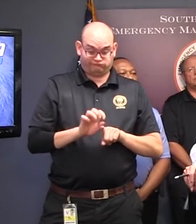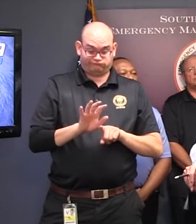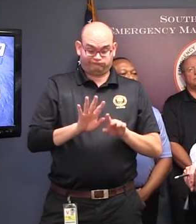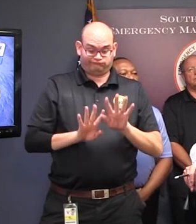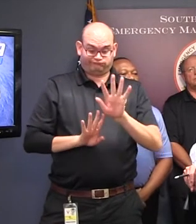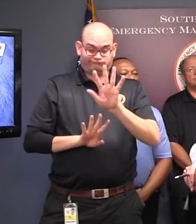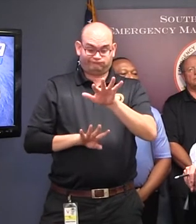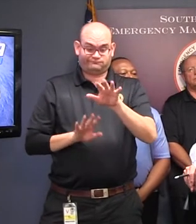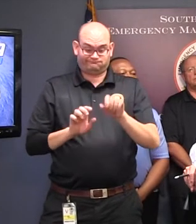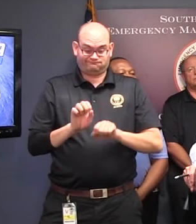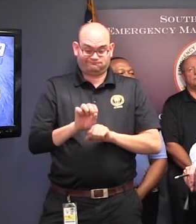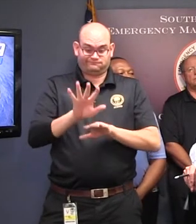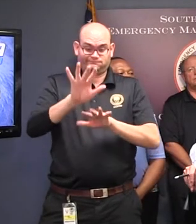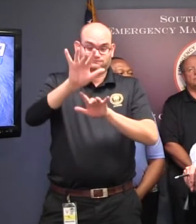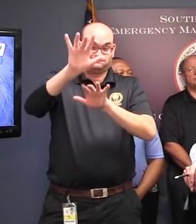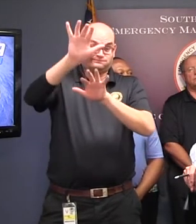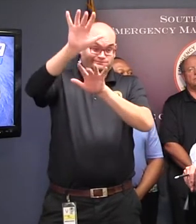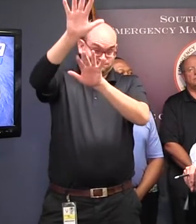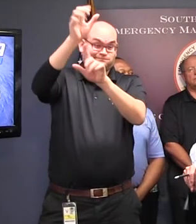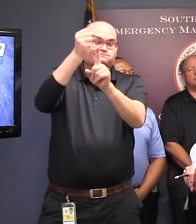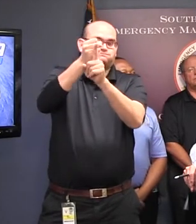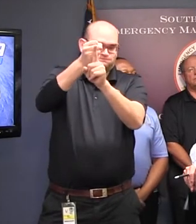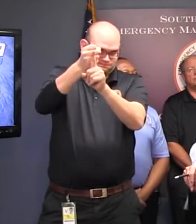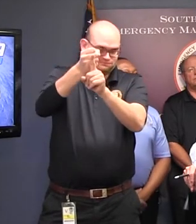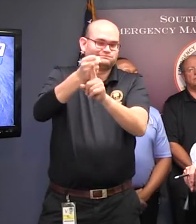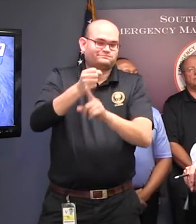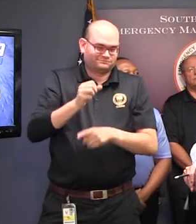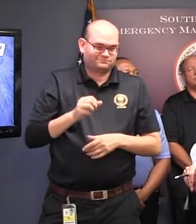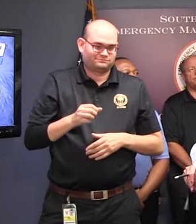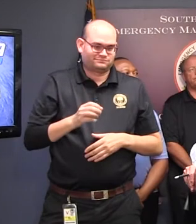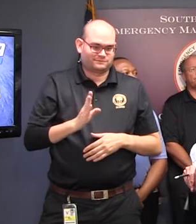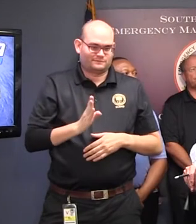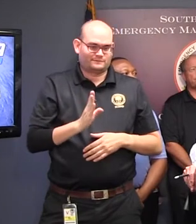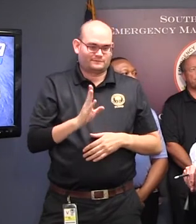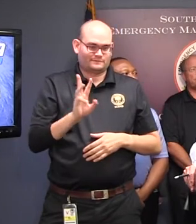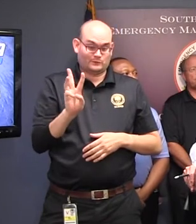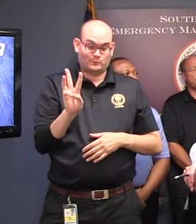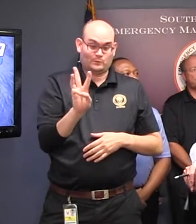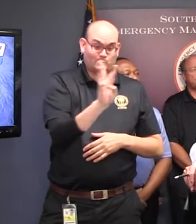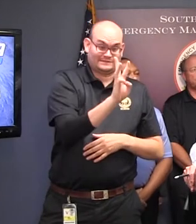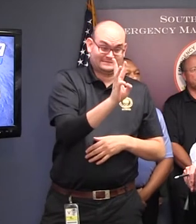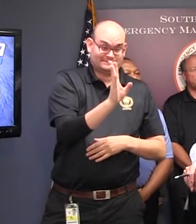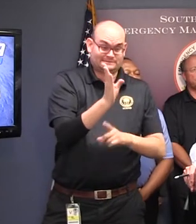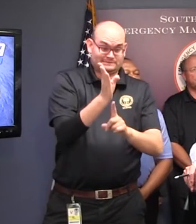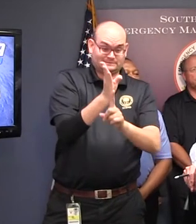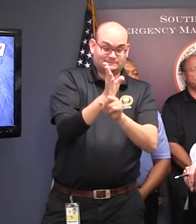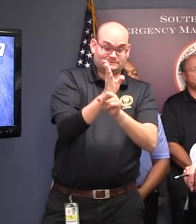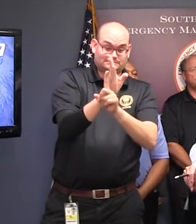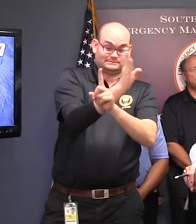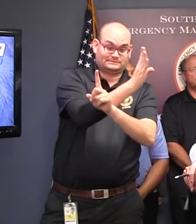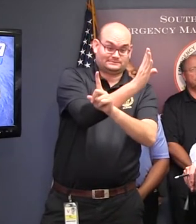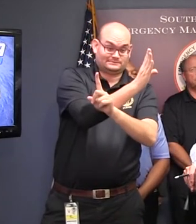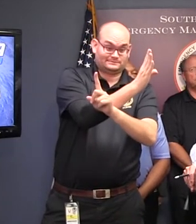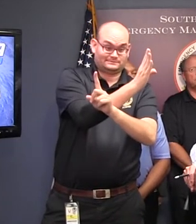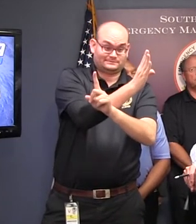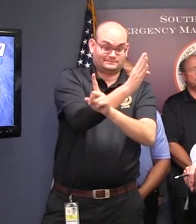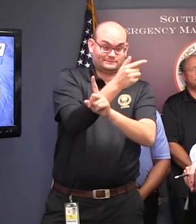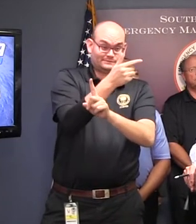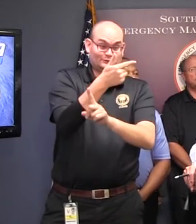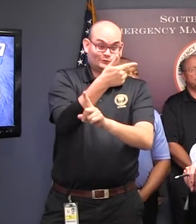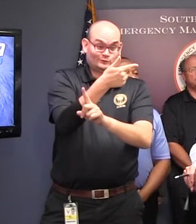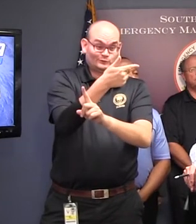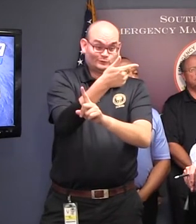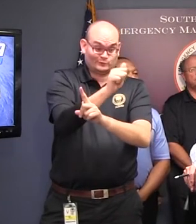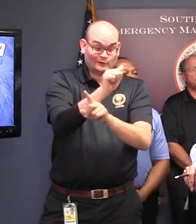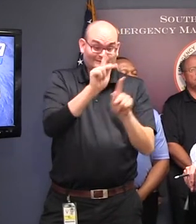its apparent turning to the west, that means Georgians are not going to the west, but they're going turning more